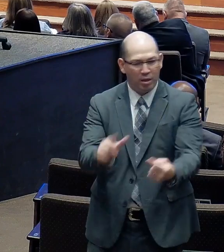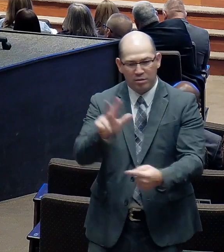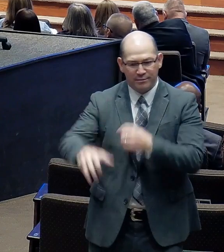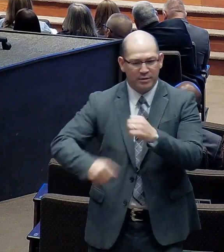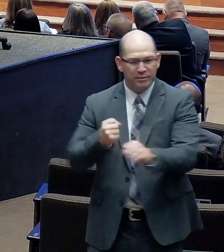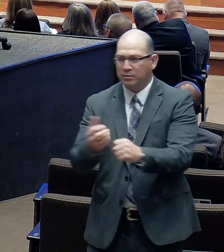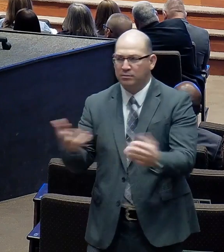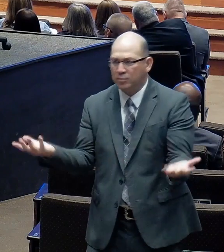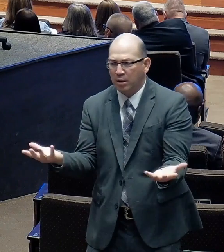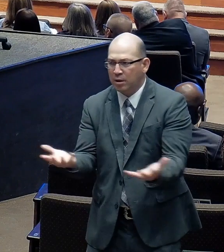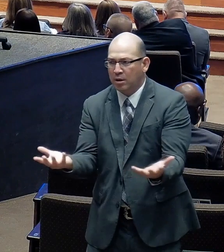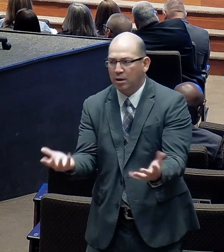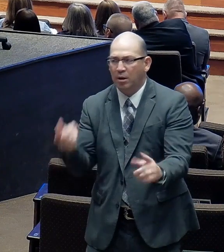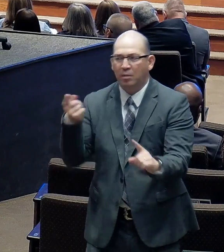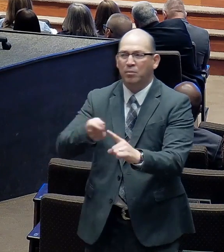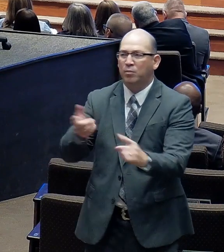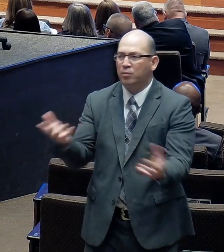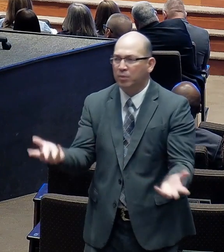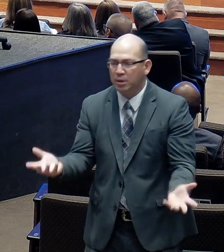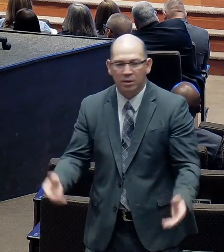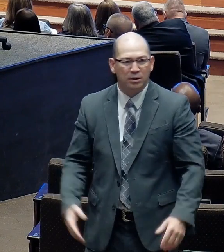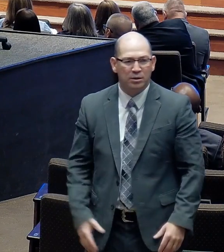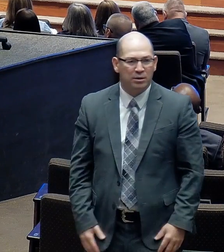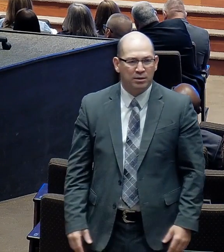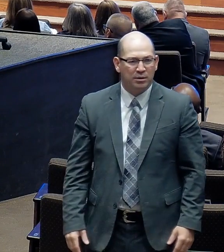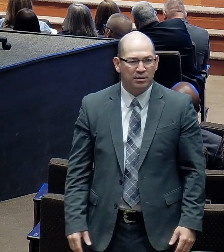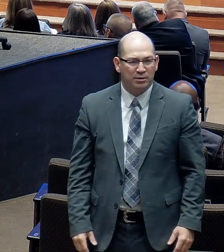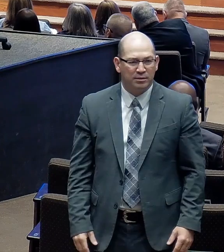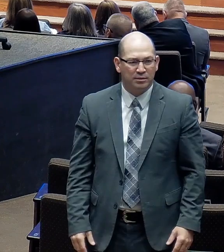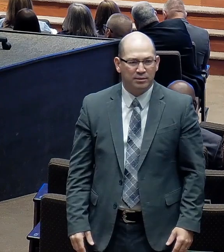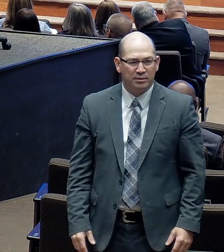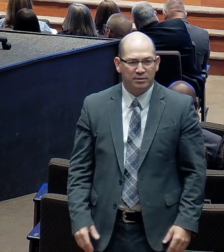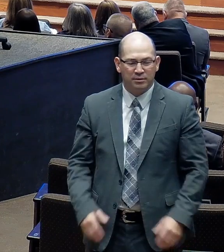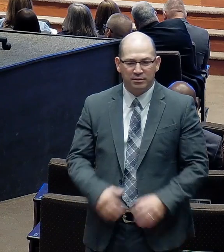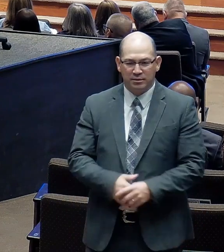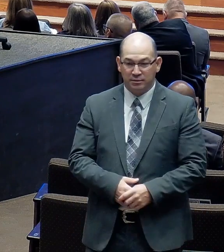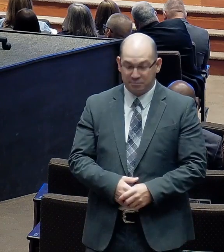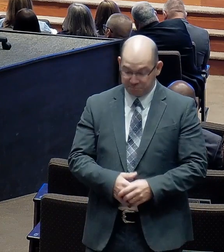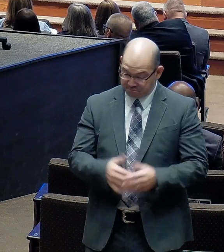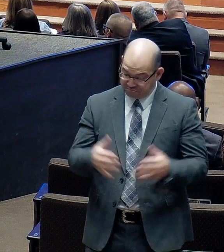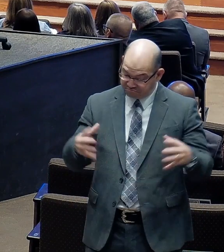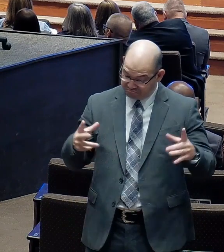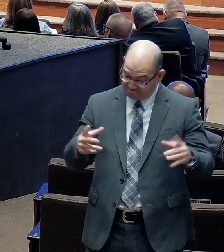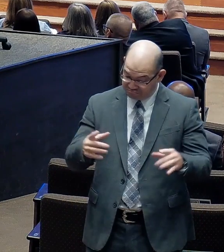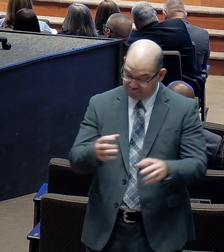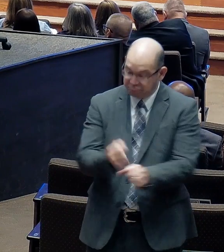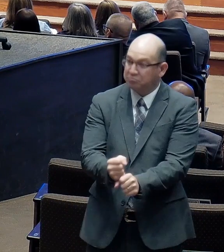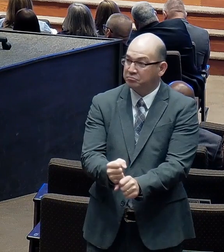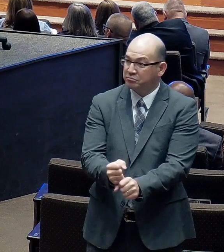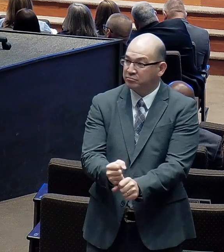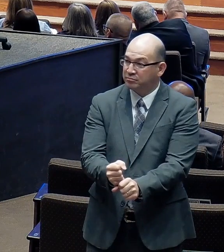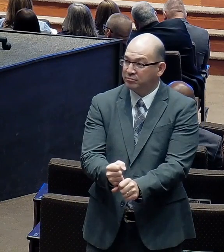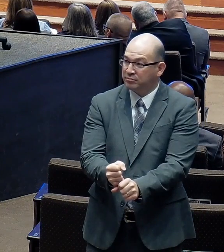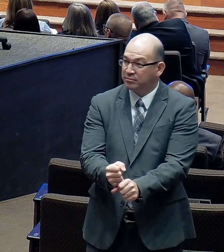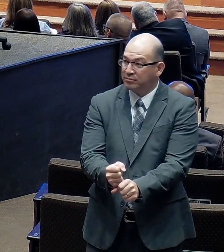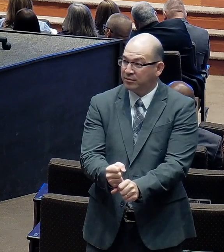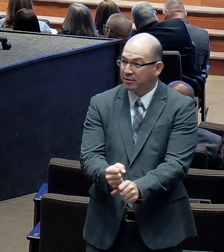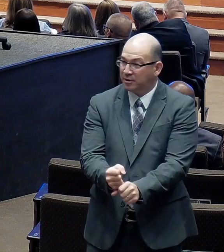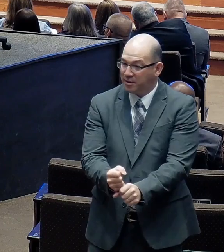At Lancaster Baptist Church. And here it is. To bring glory. To our